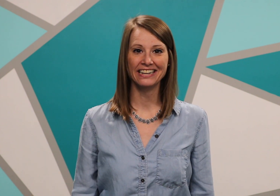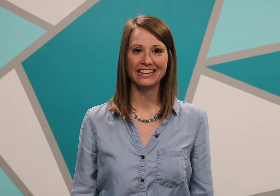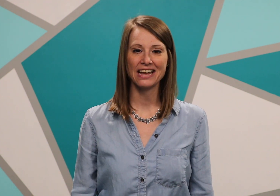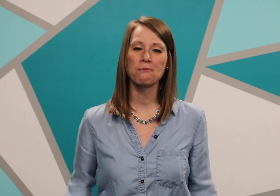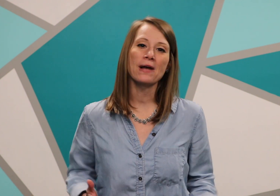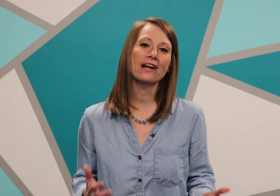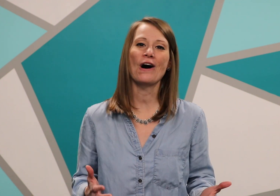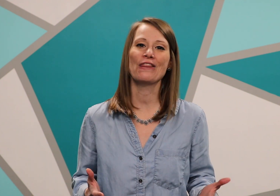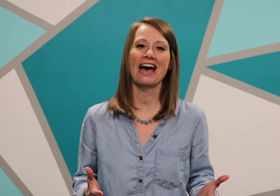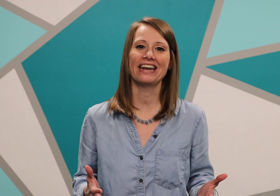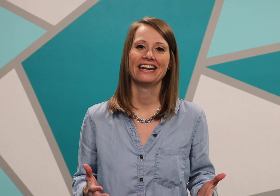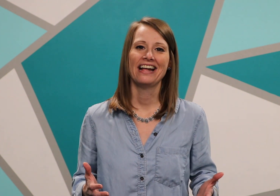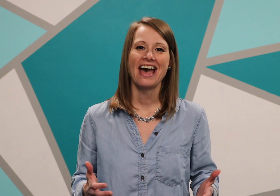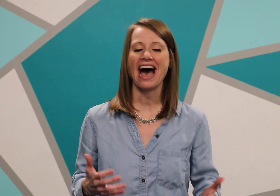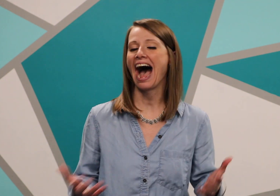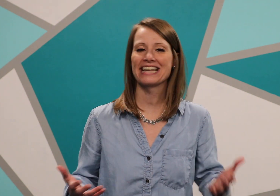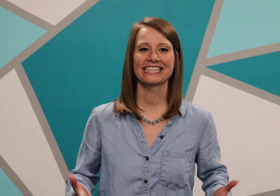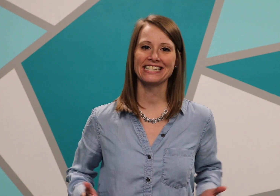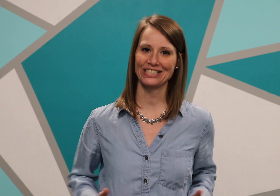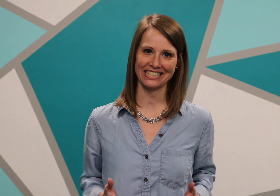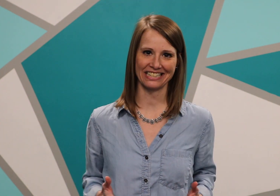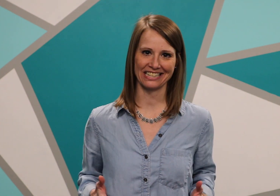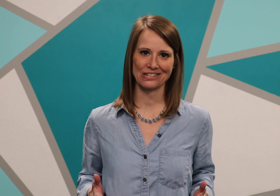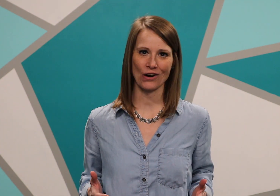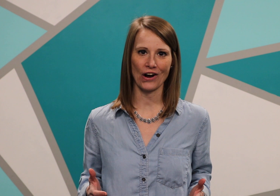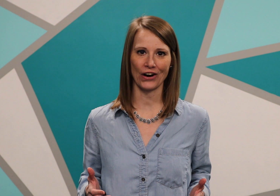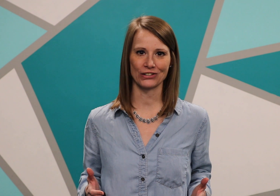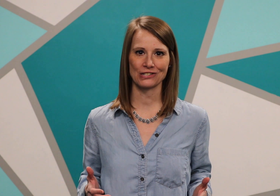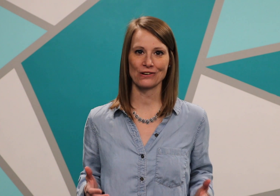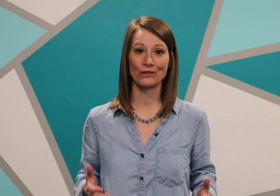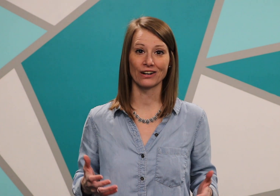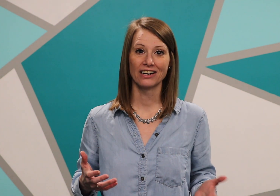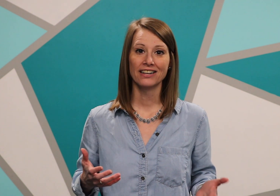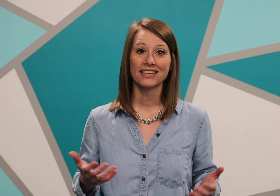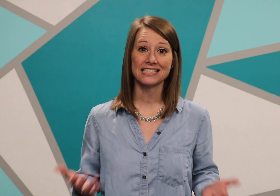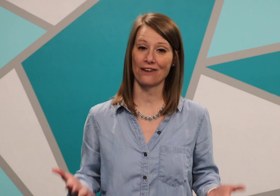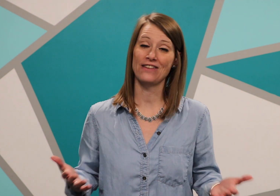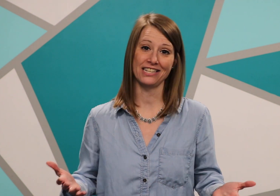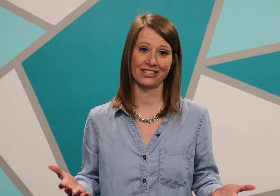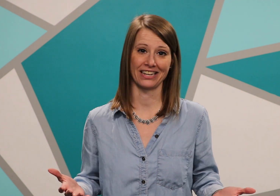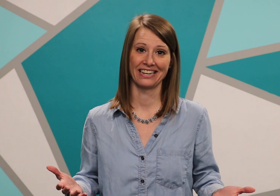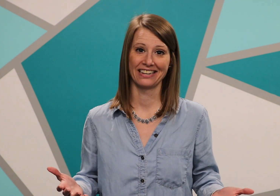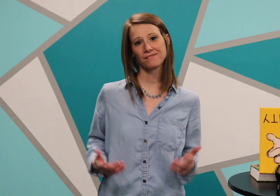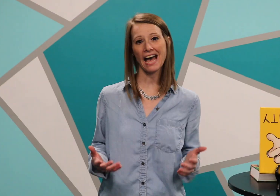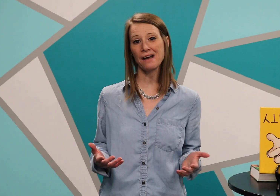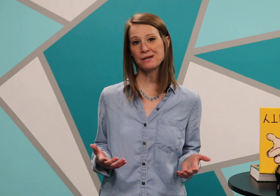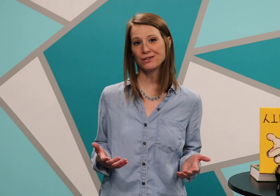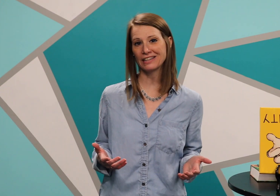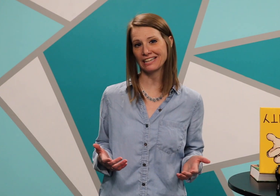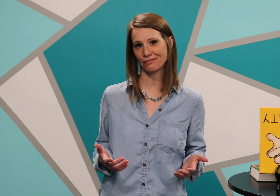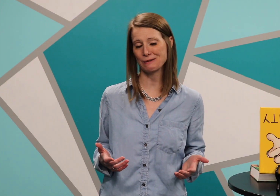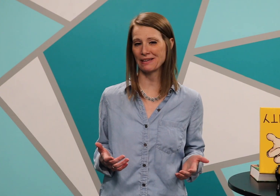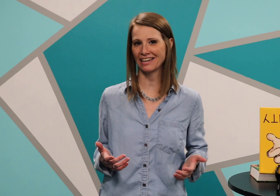we call that asking Jesus into our hearts or salvation. I want you to think for a minute